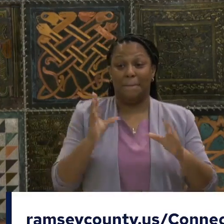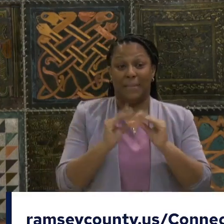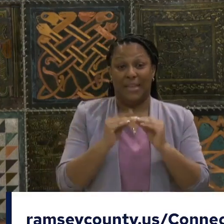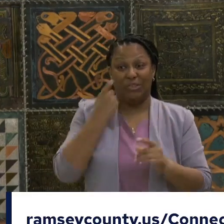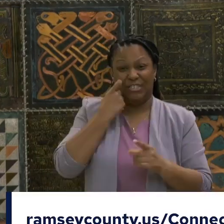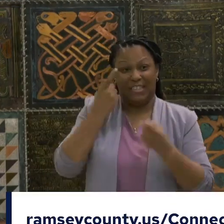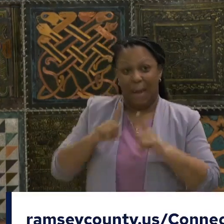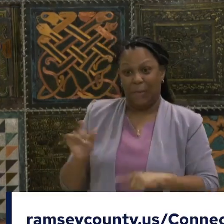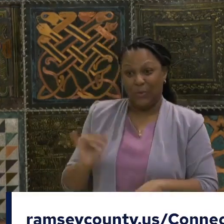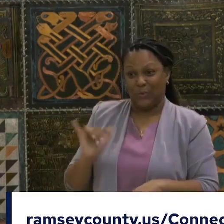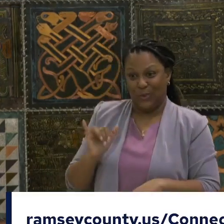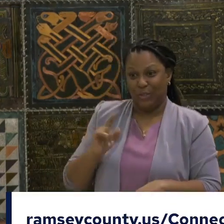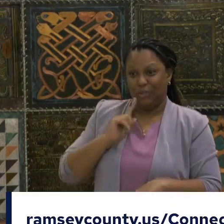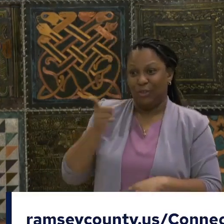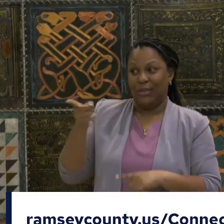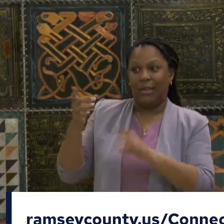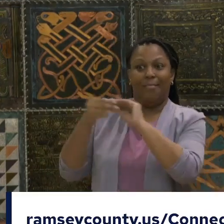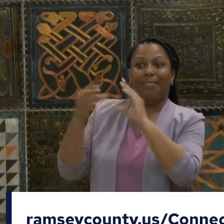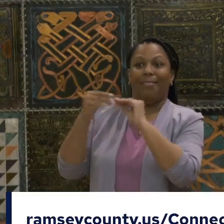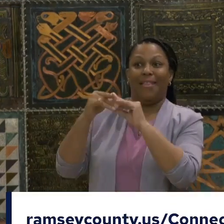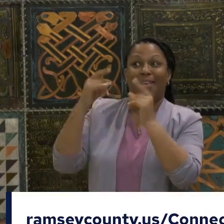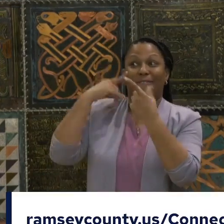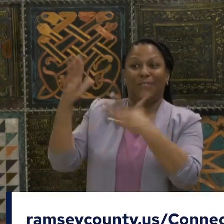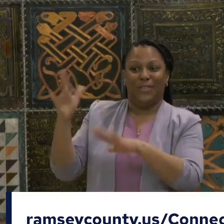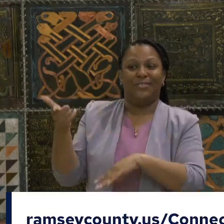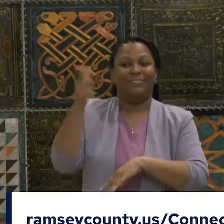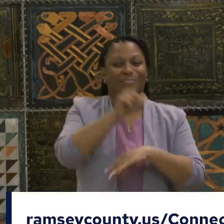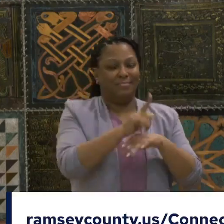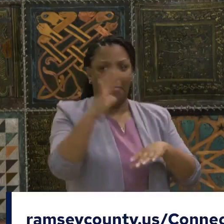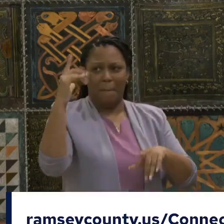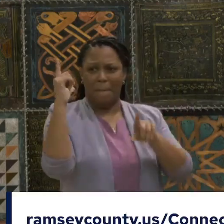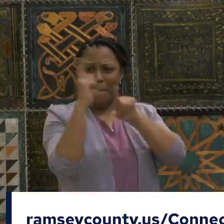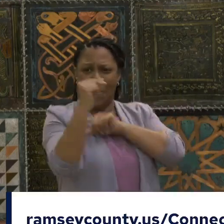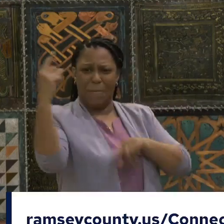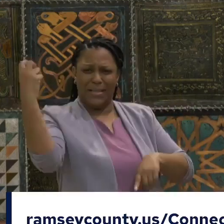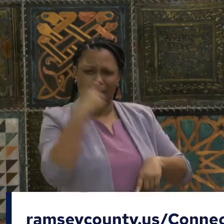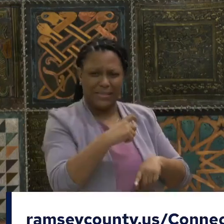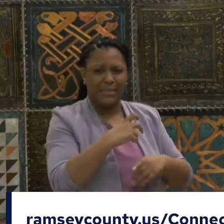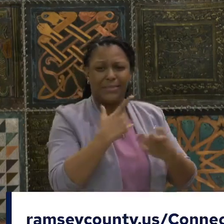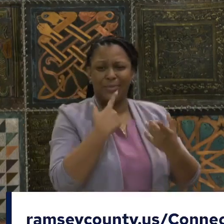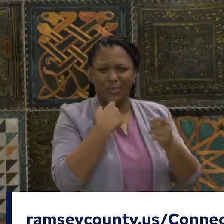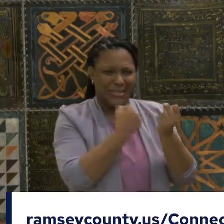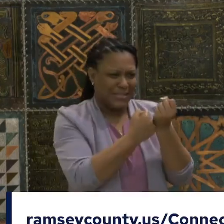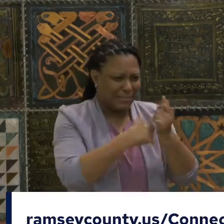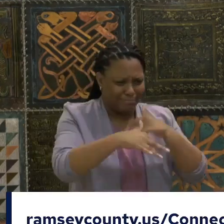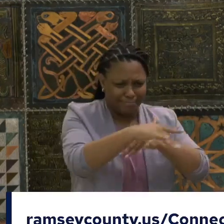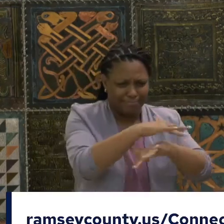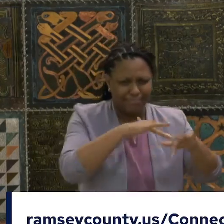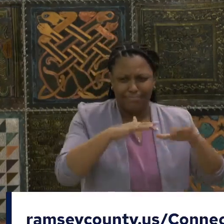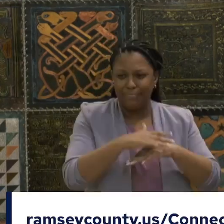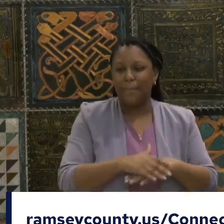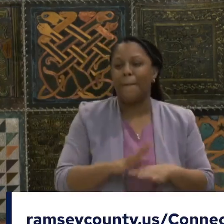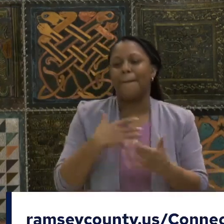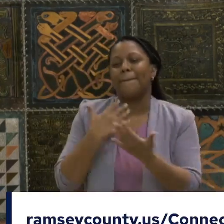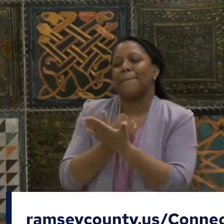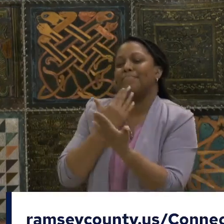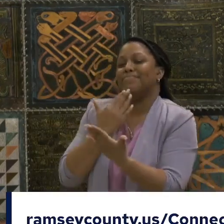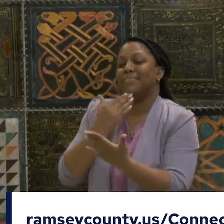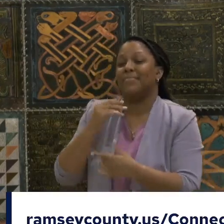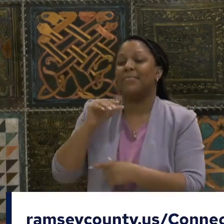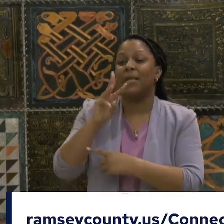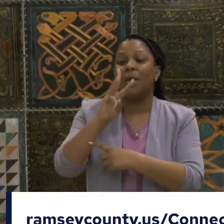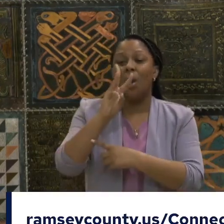going to have to run off and go do the people's business on our behalf. So we thank you and appreciate you. That's Ward 6 City Council Member,